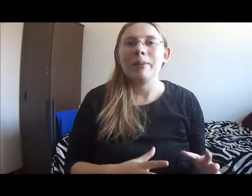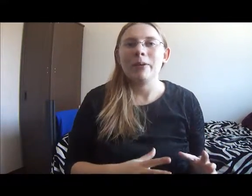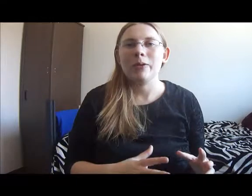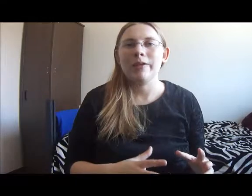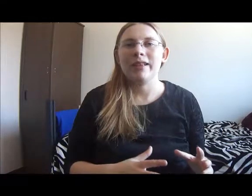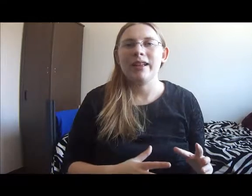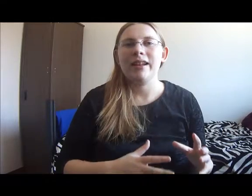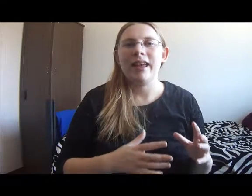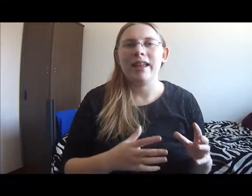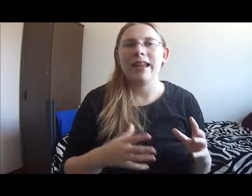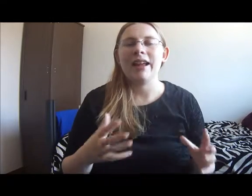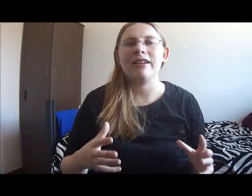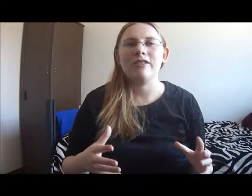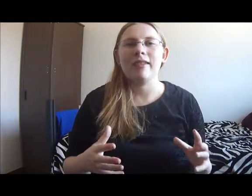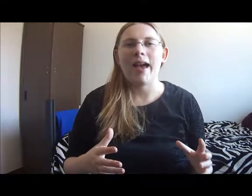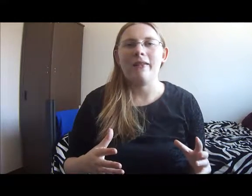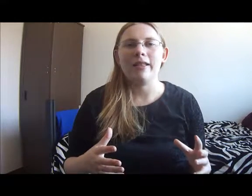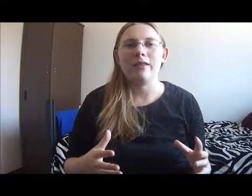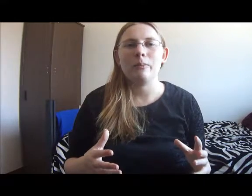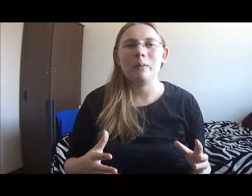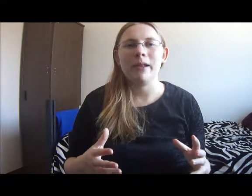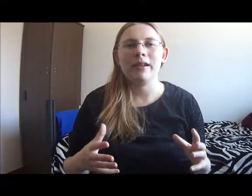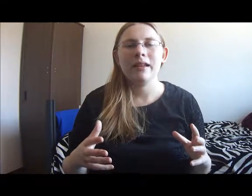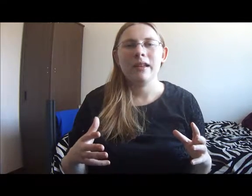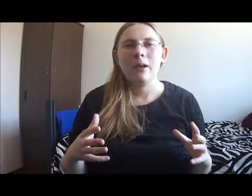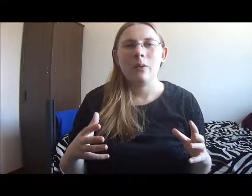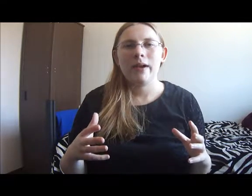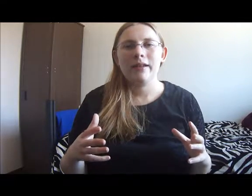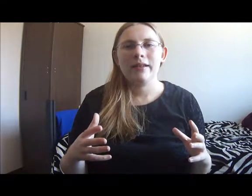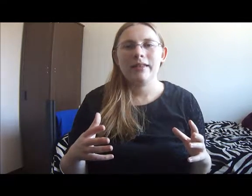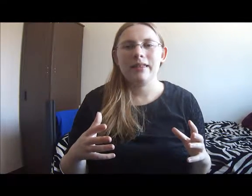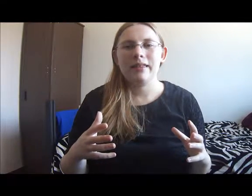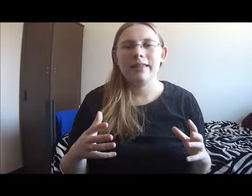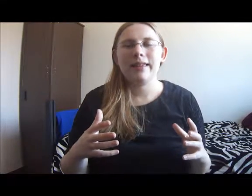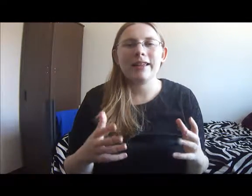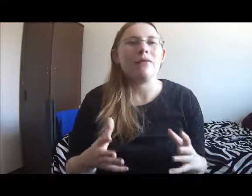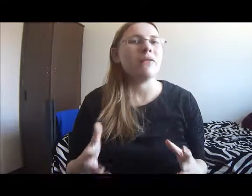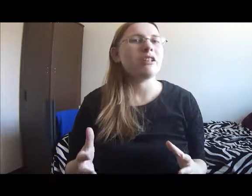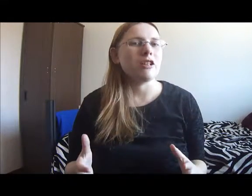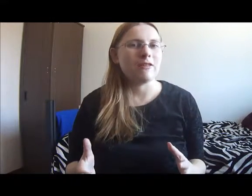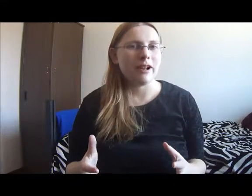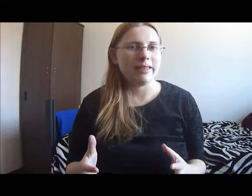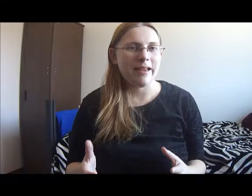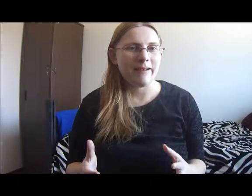about her son and Harry just having this moment where he can feel her right there